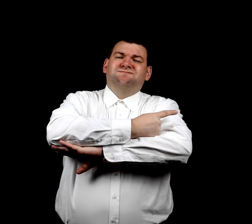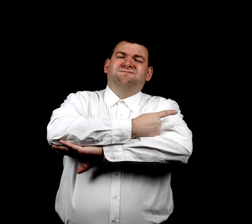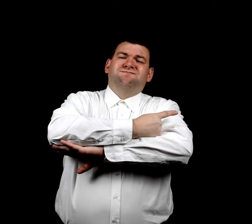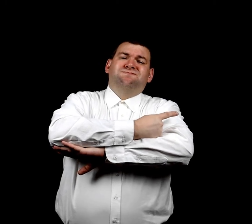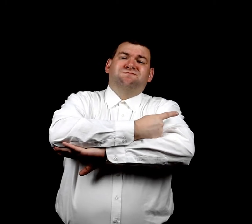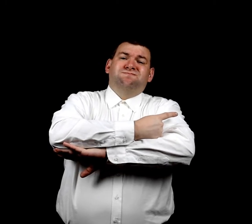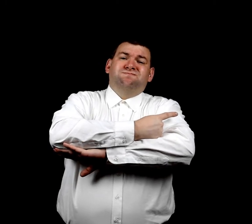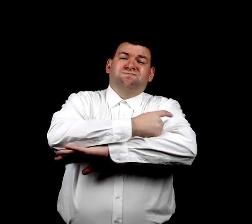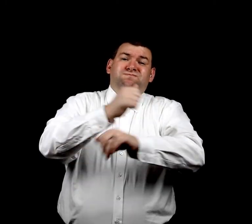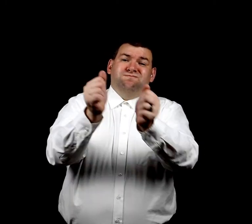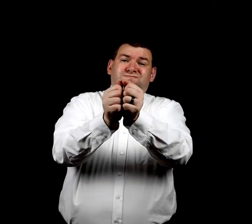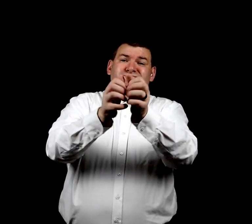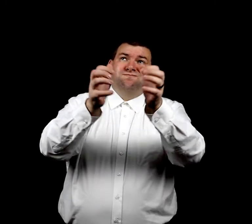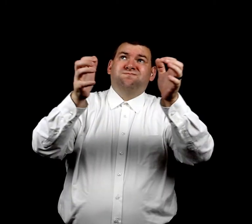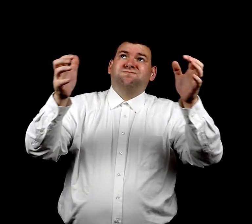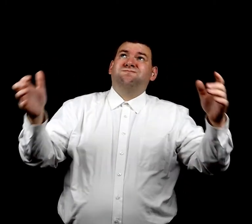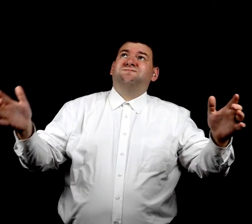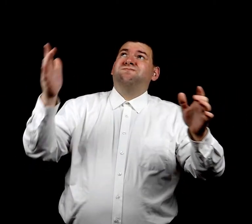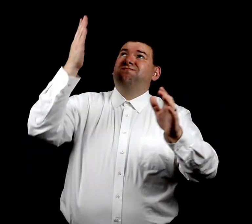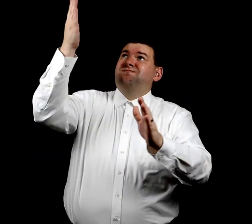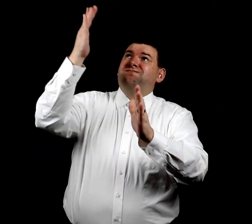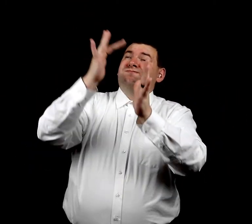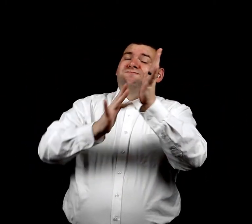without you